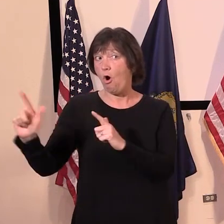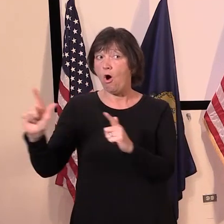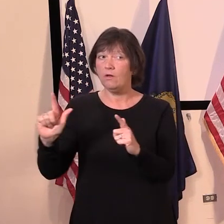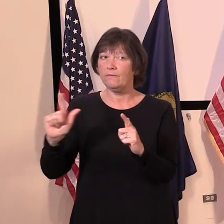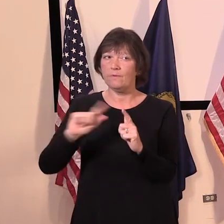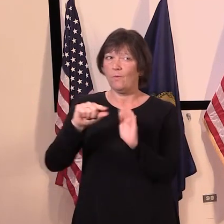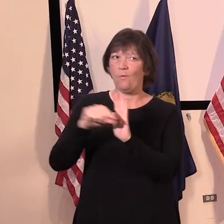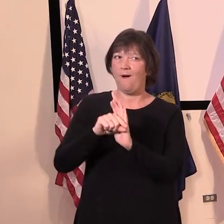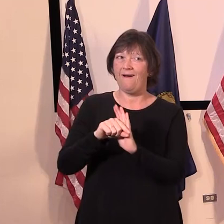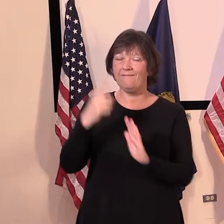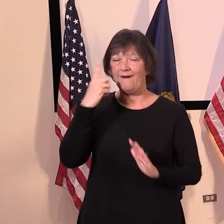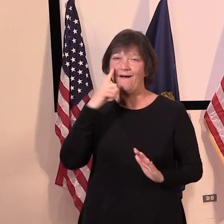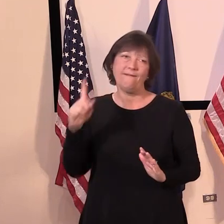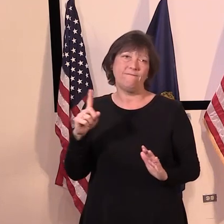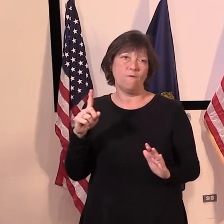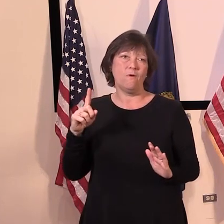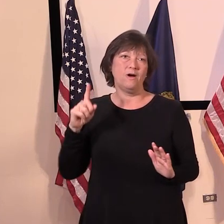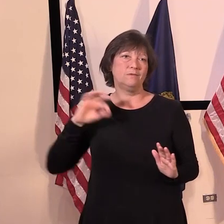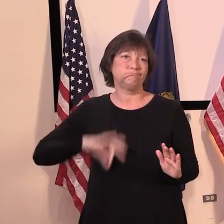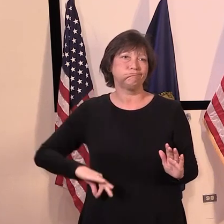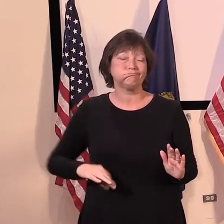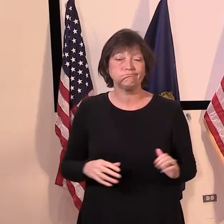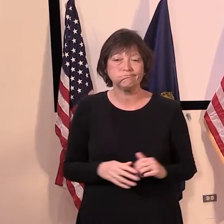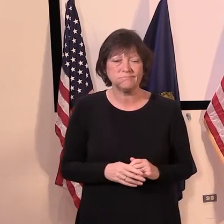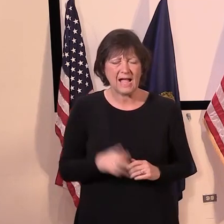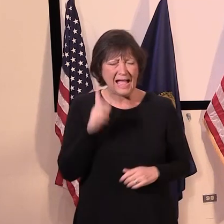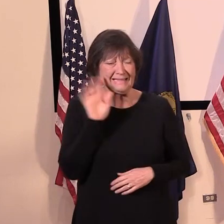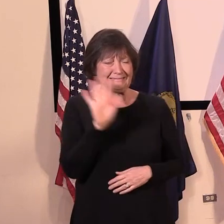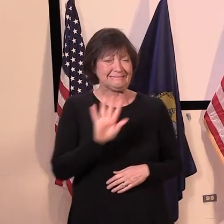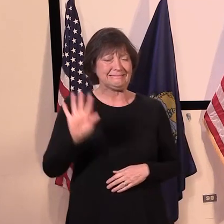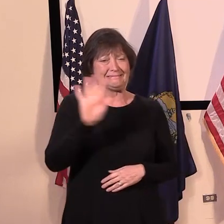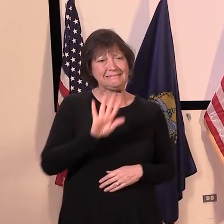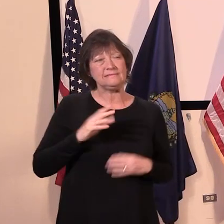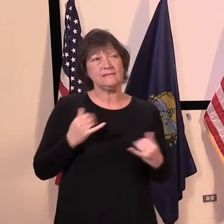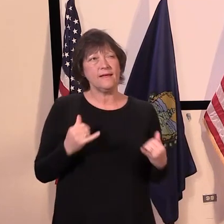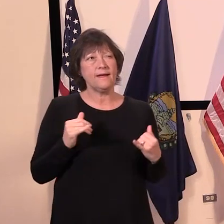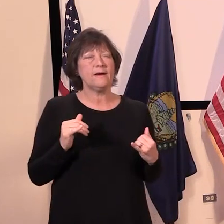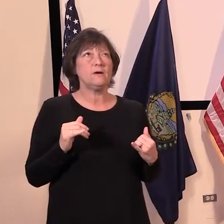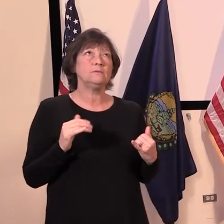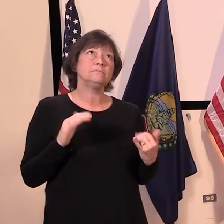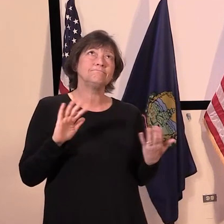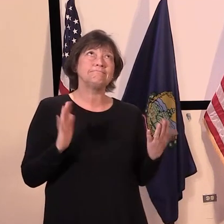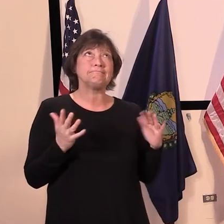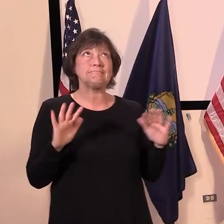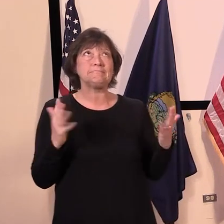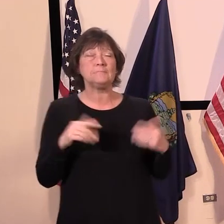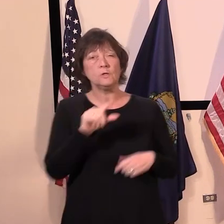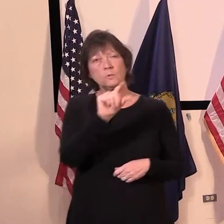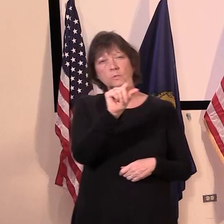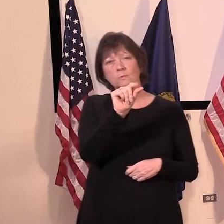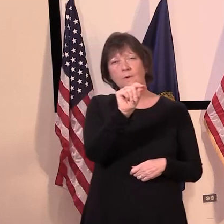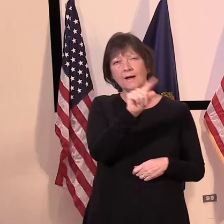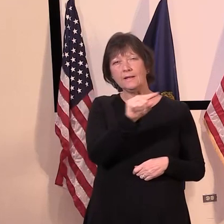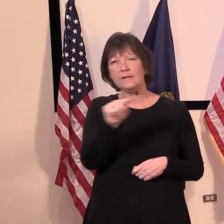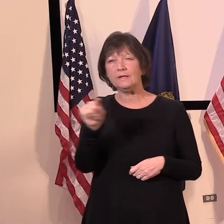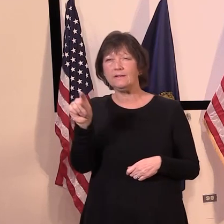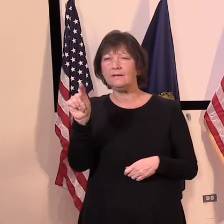eligible, of course. So I think we're roughly at about somewhere between 20 to